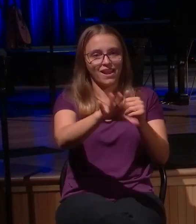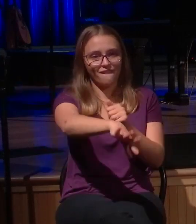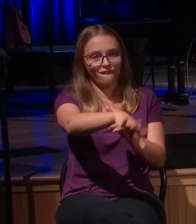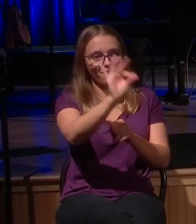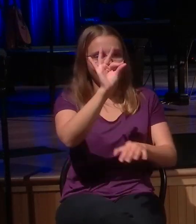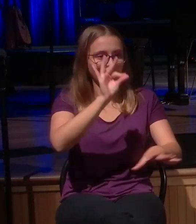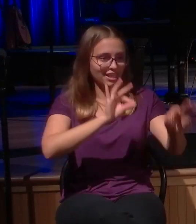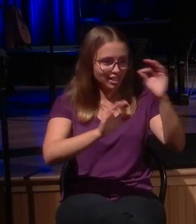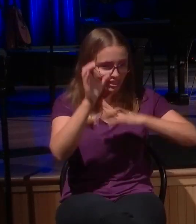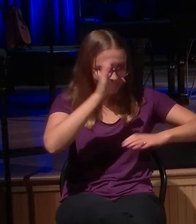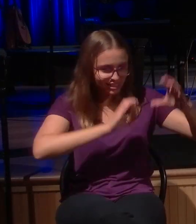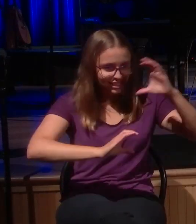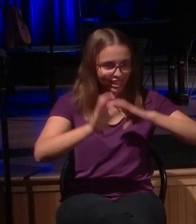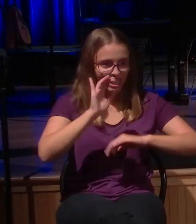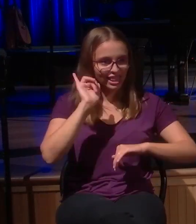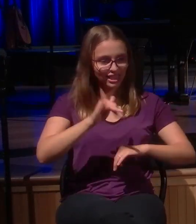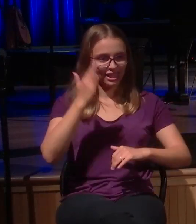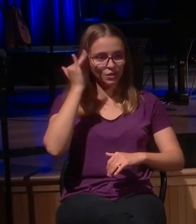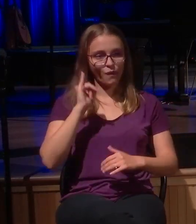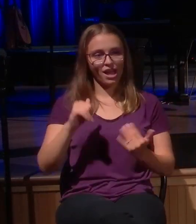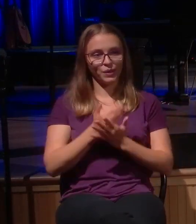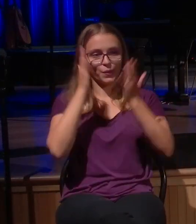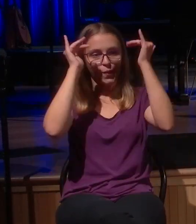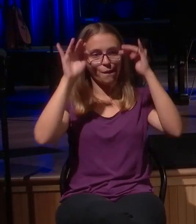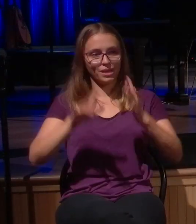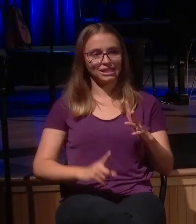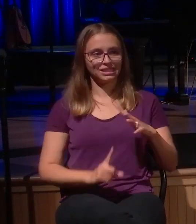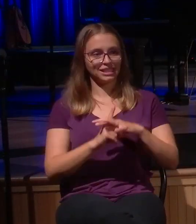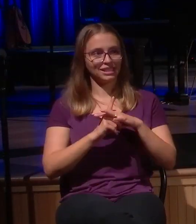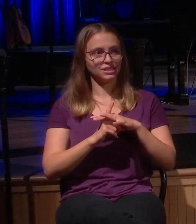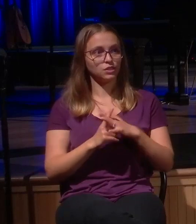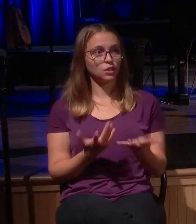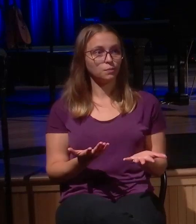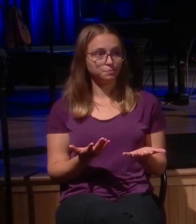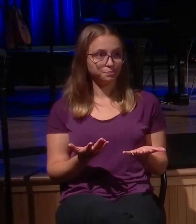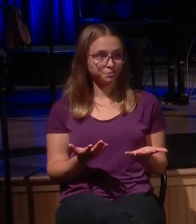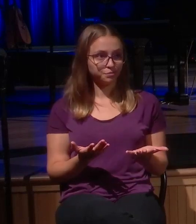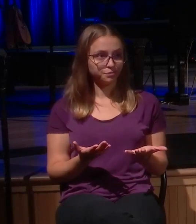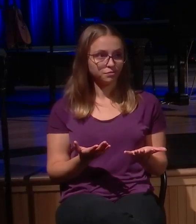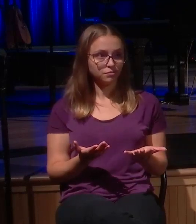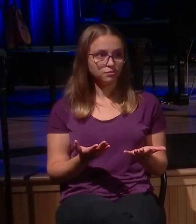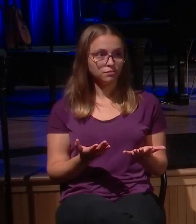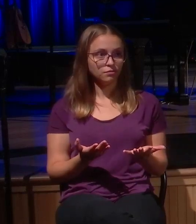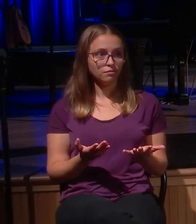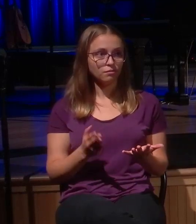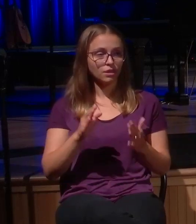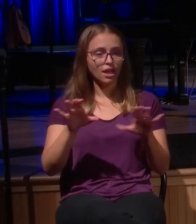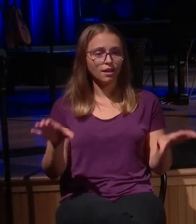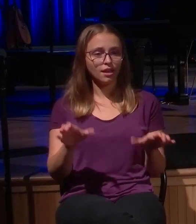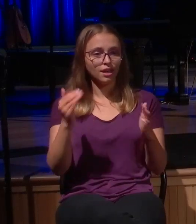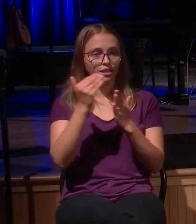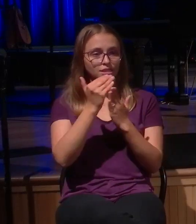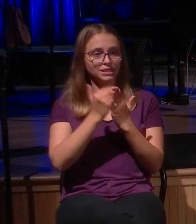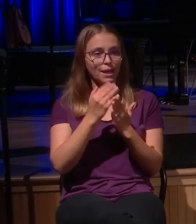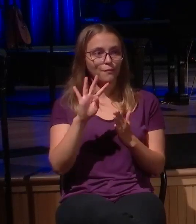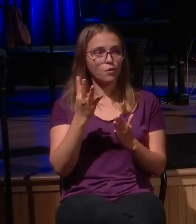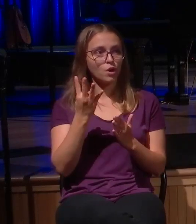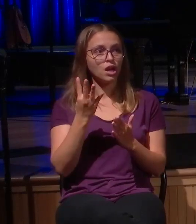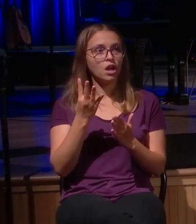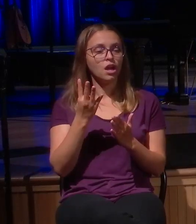exists. Action step here would be this. Return home. Return home. I'm not just speaking to